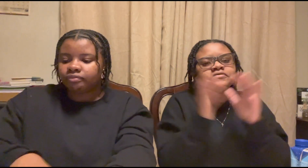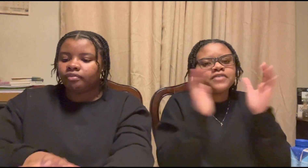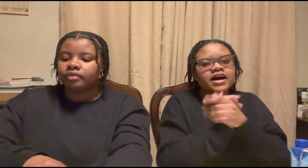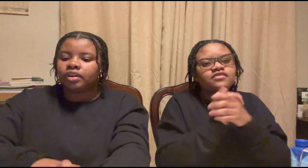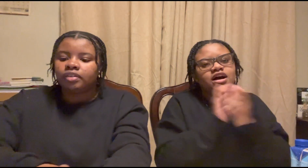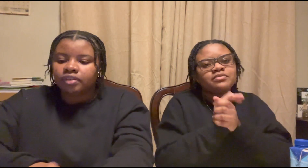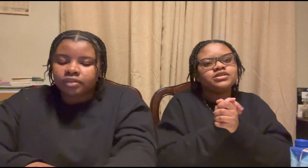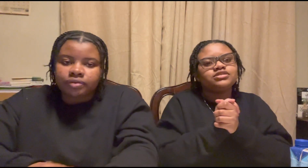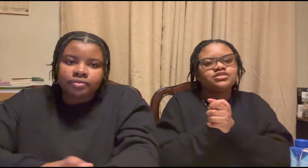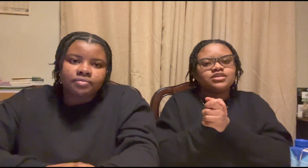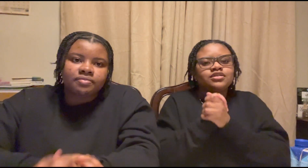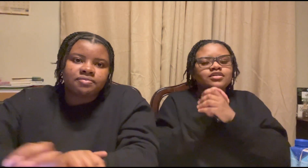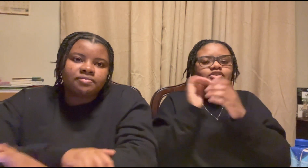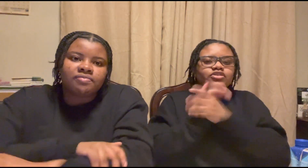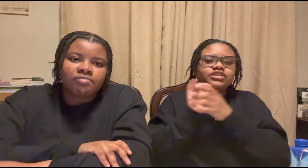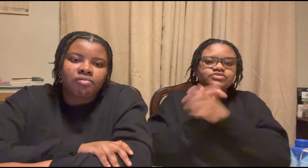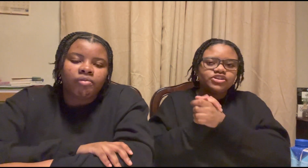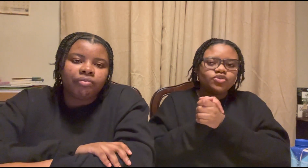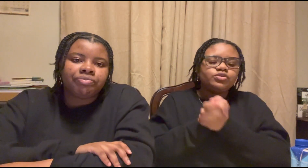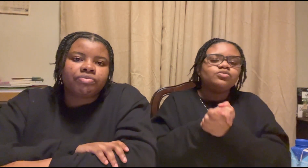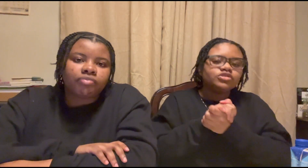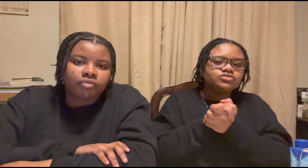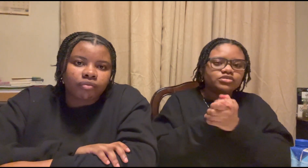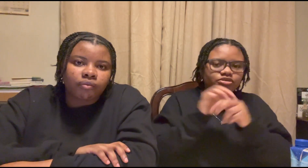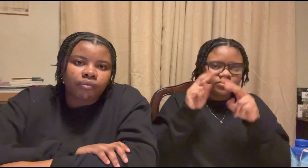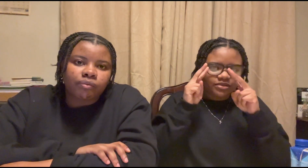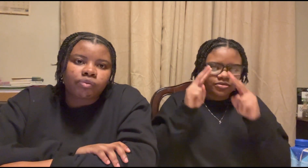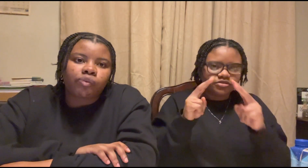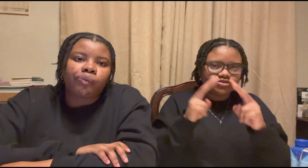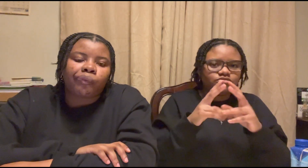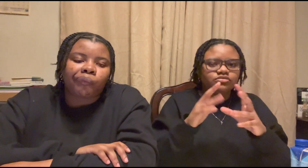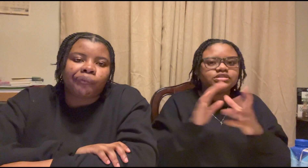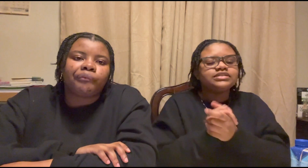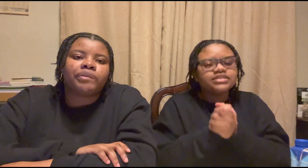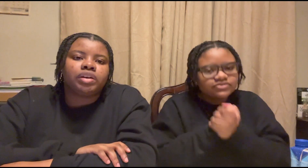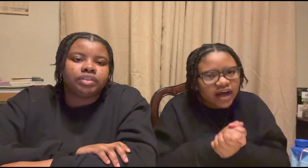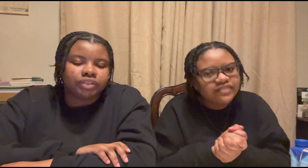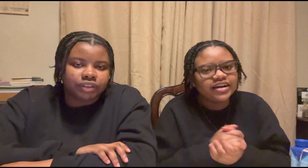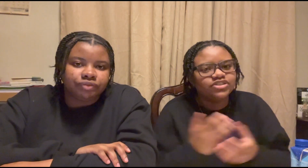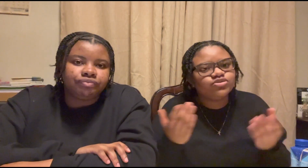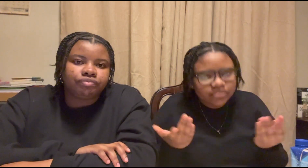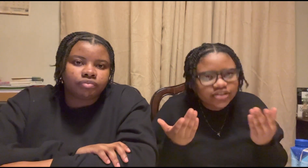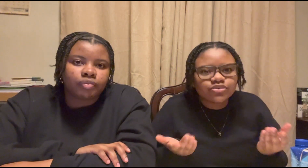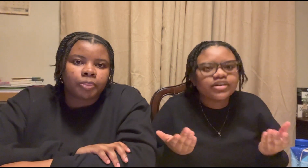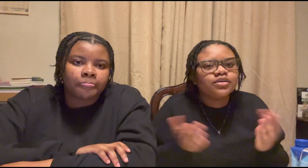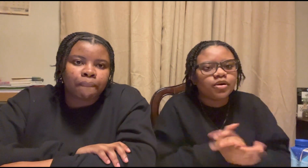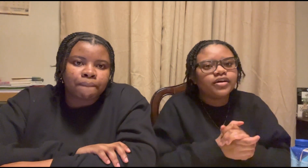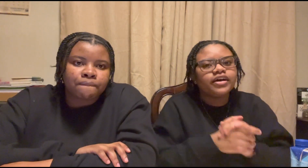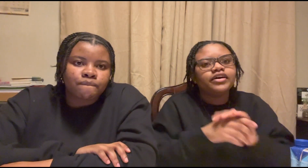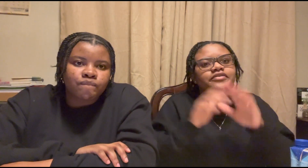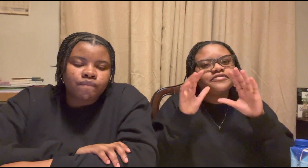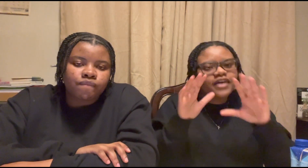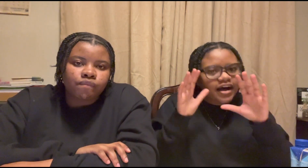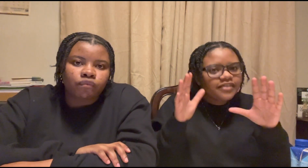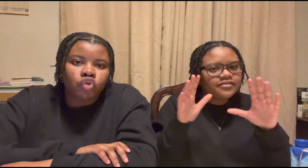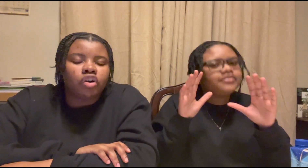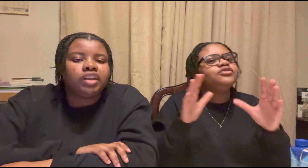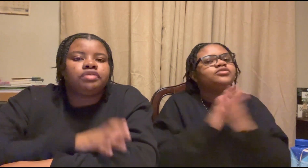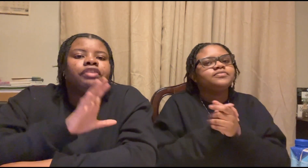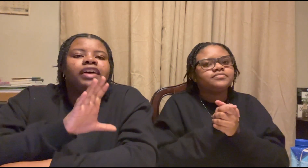five comments on this video we will do a q a part two just five guys you can do it come on five or at least five